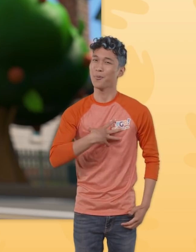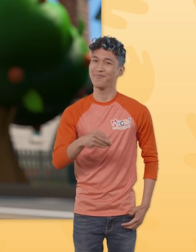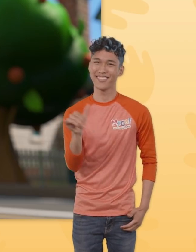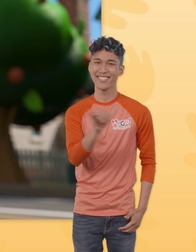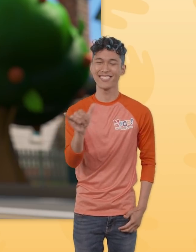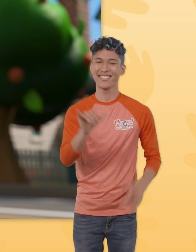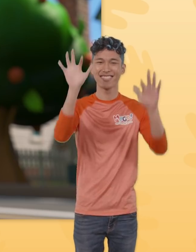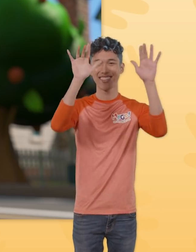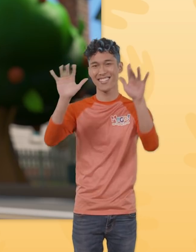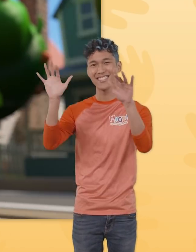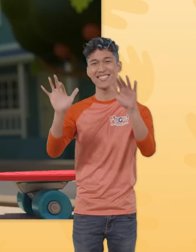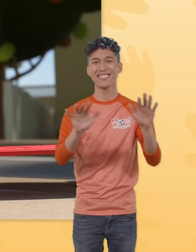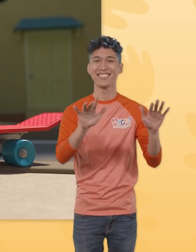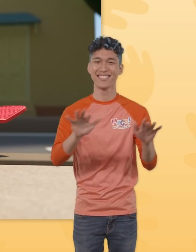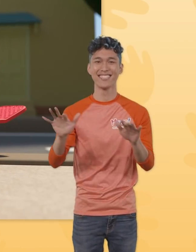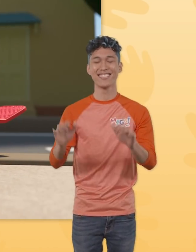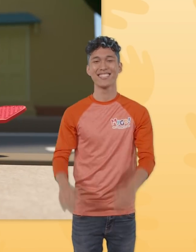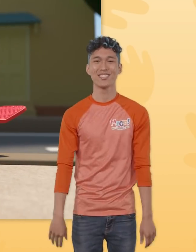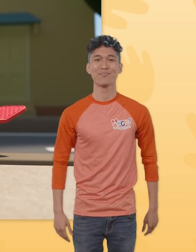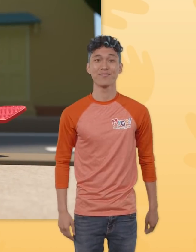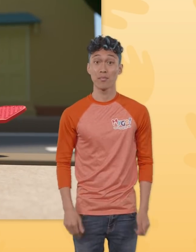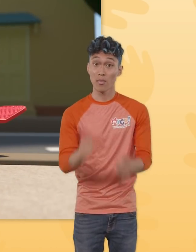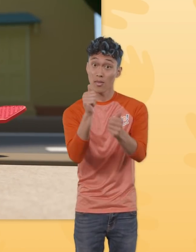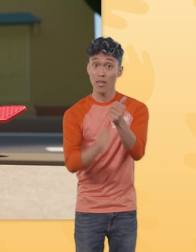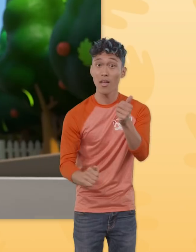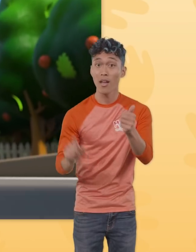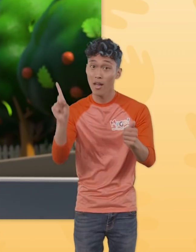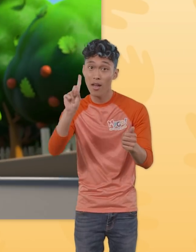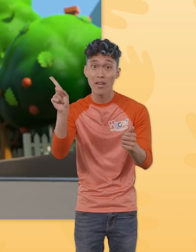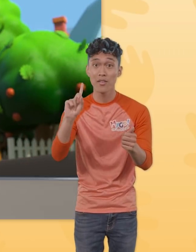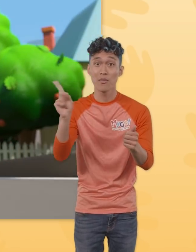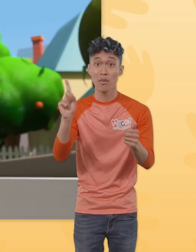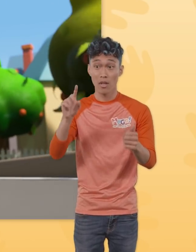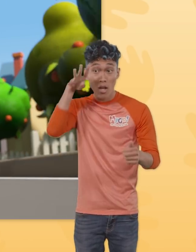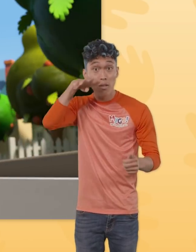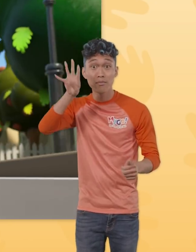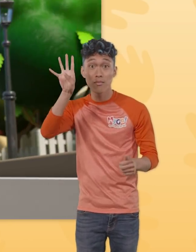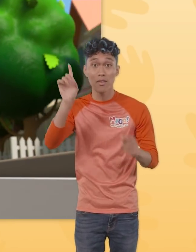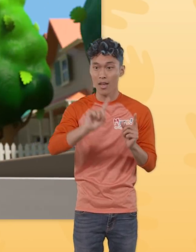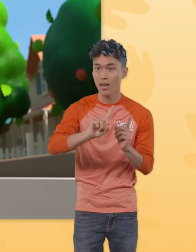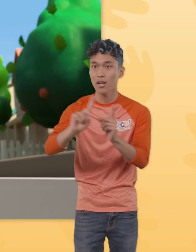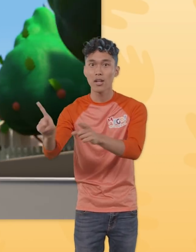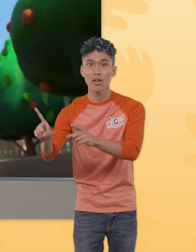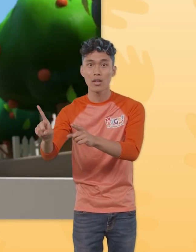white as snow And everywhere that Mary went